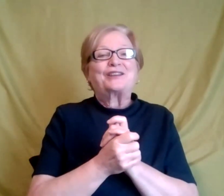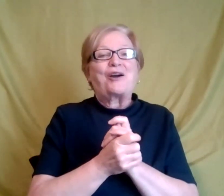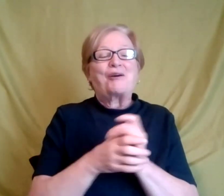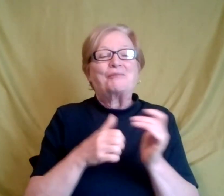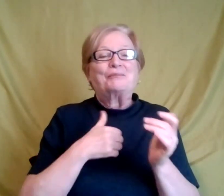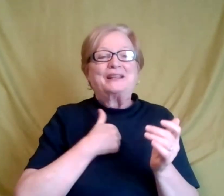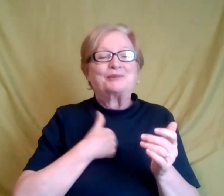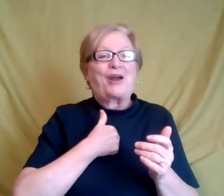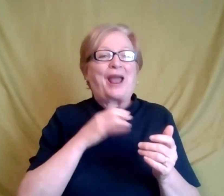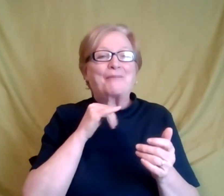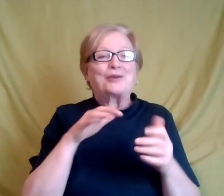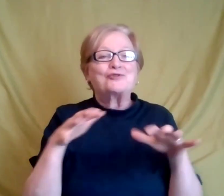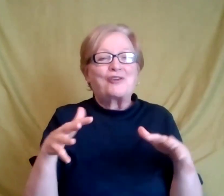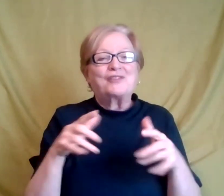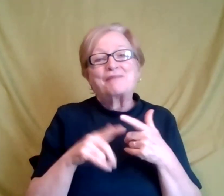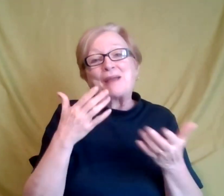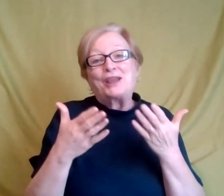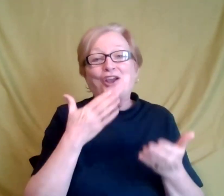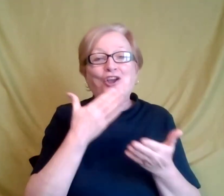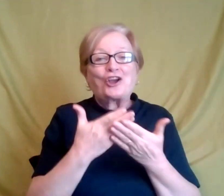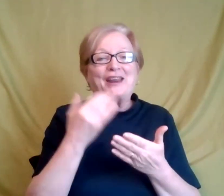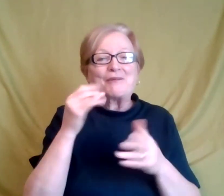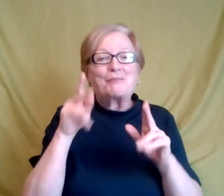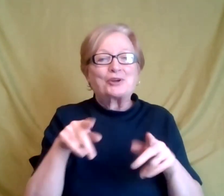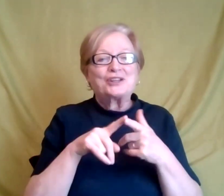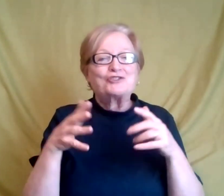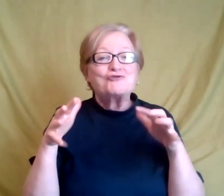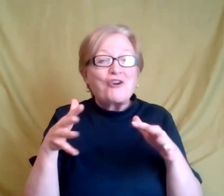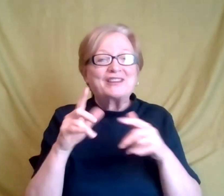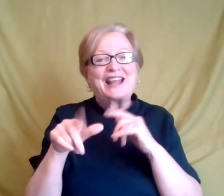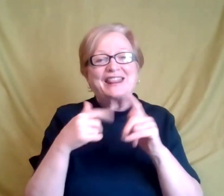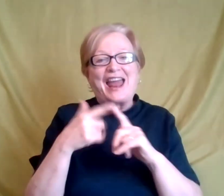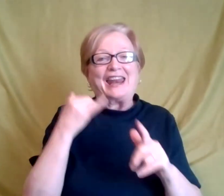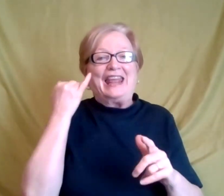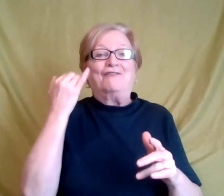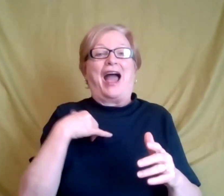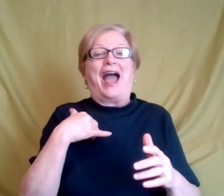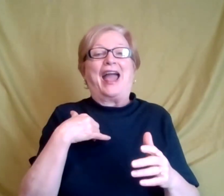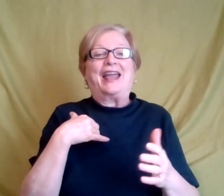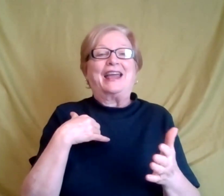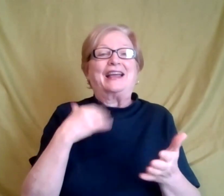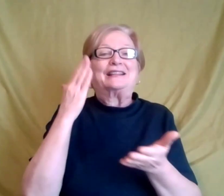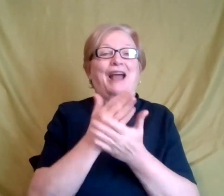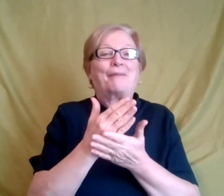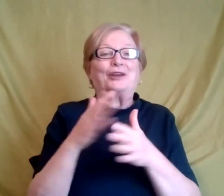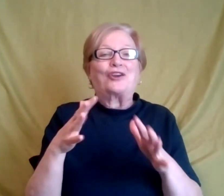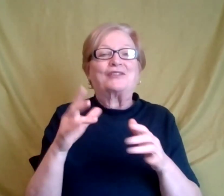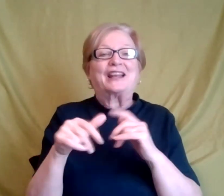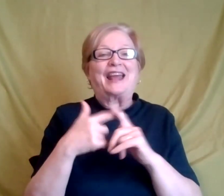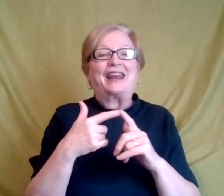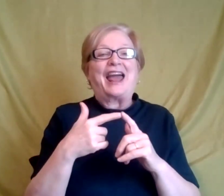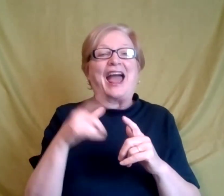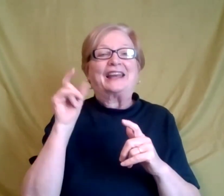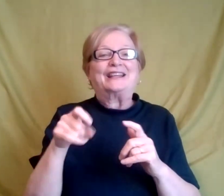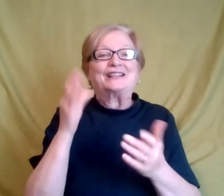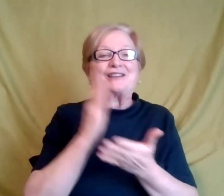And I guess it's a good thing when people are nervous, because at any point, if I stop being nervous, then I need to stop doing